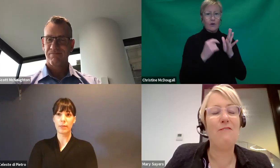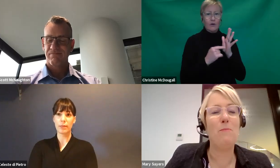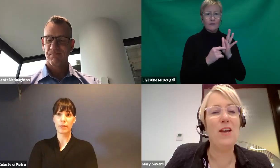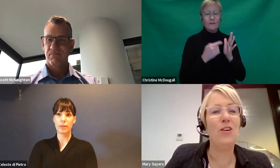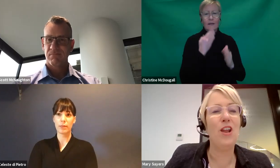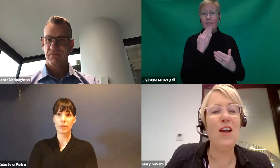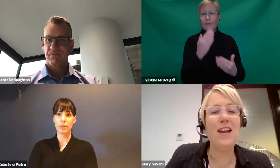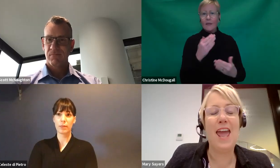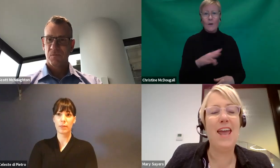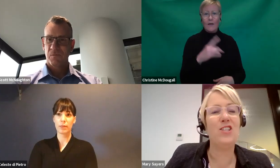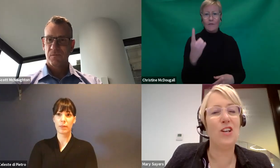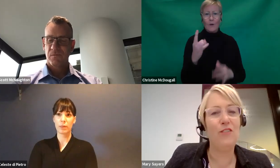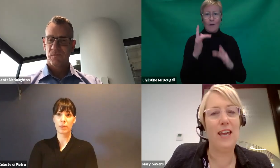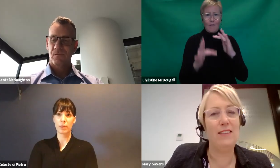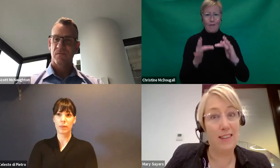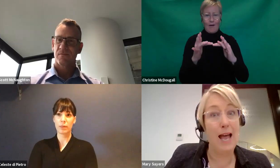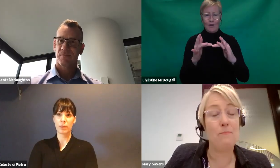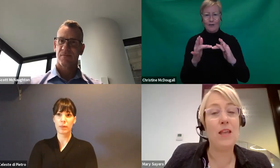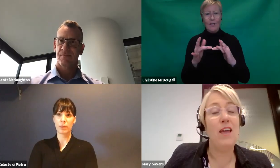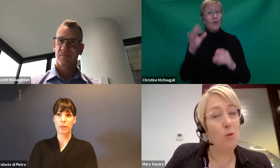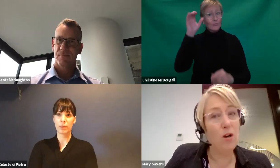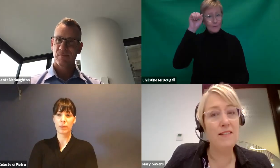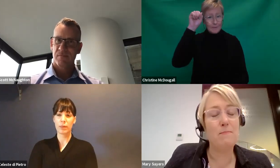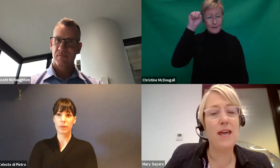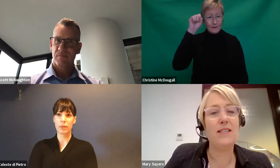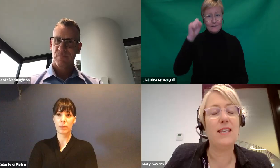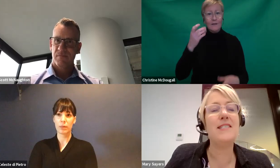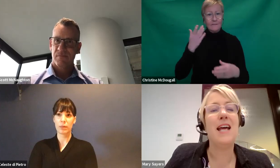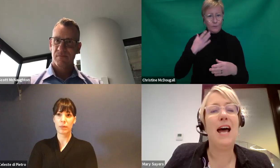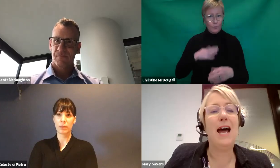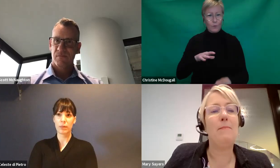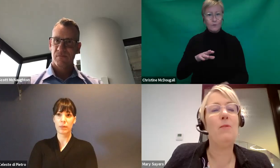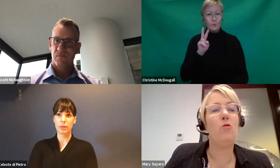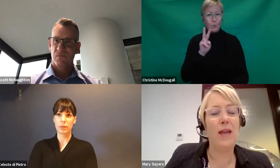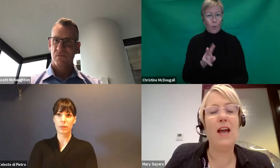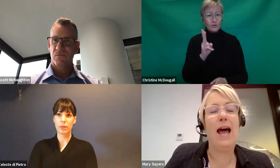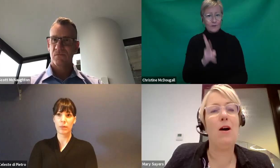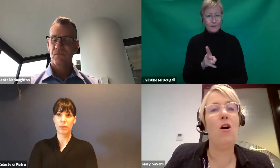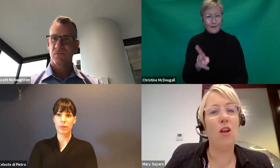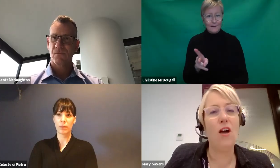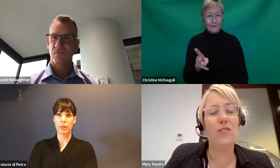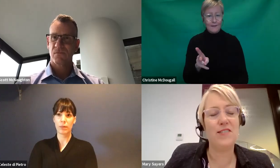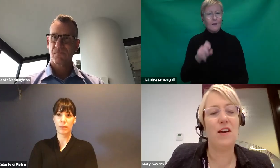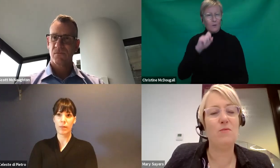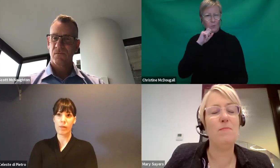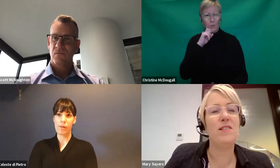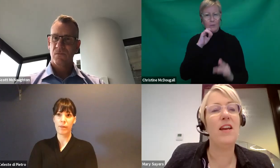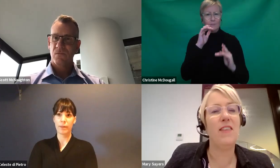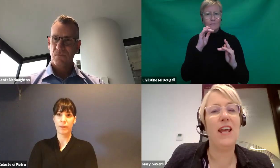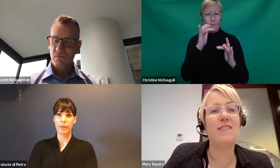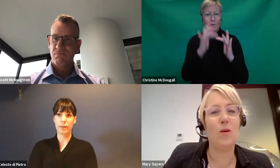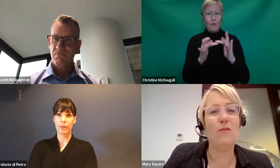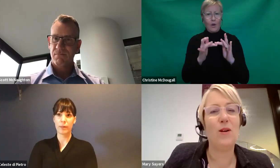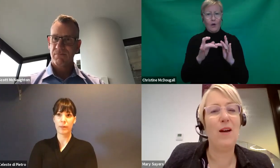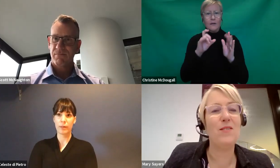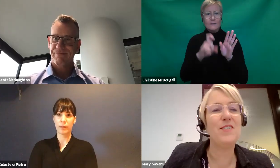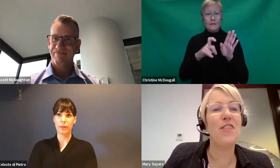for being online. And don't forget, if you want to listen back to this, it will be online on CIDER's website in